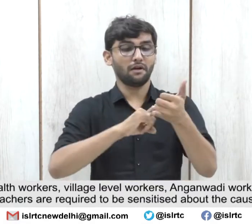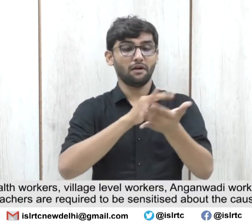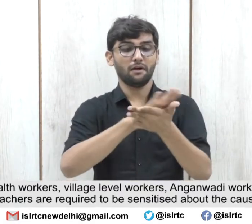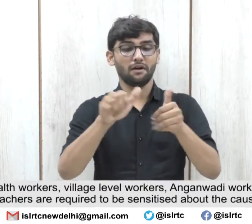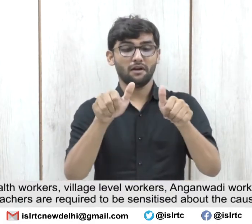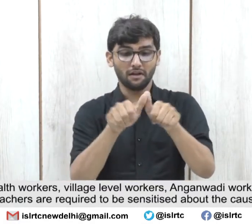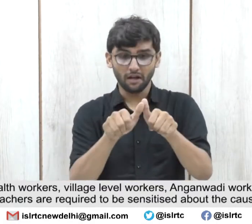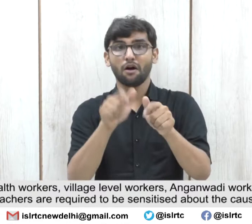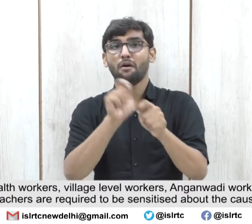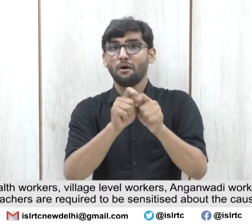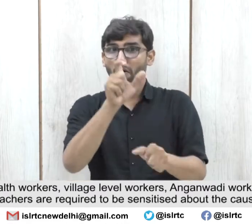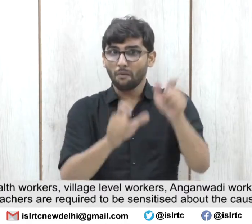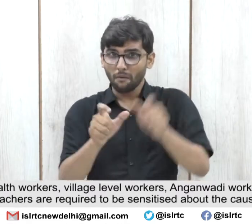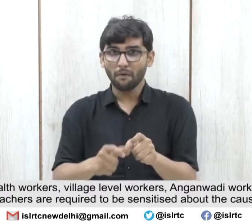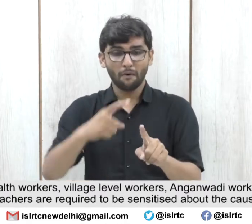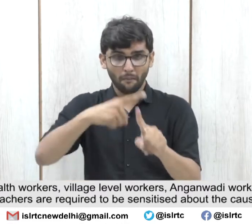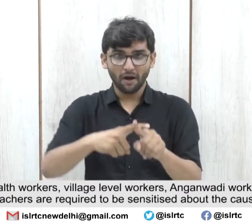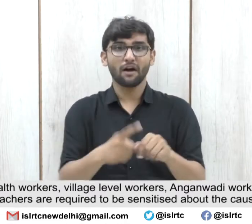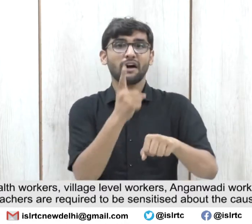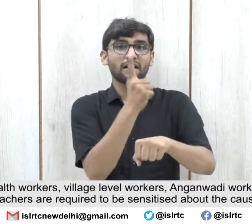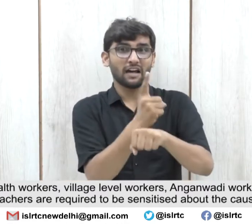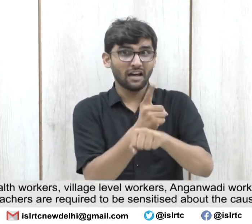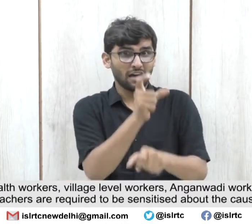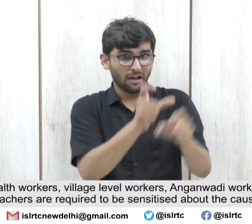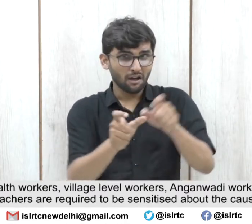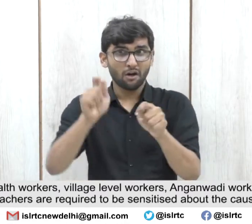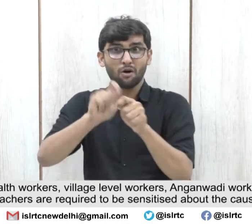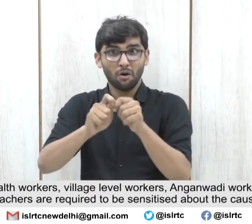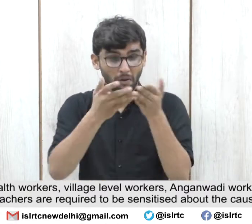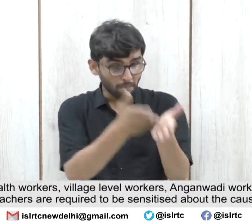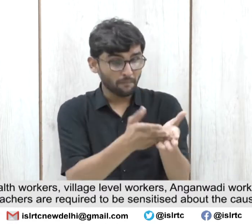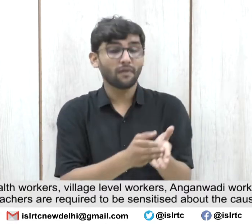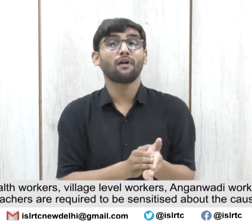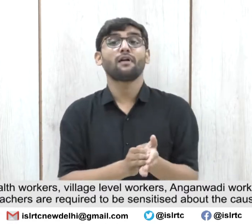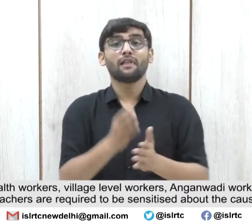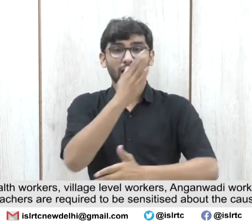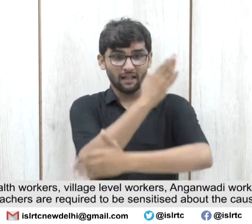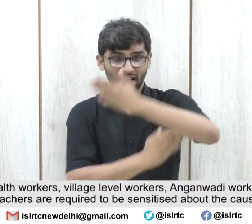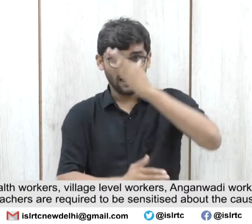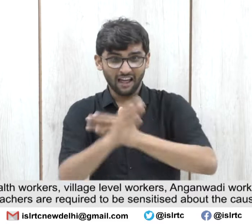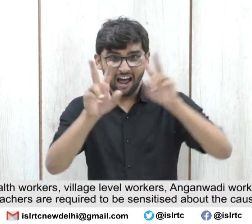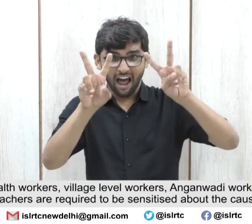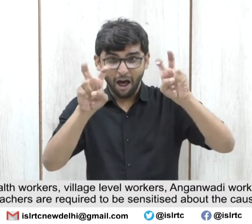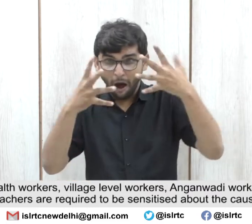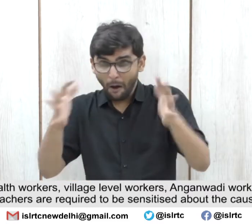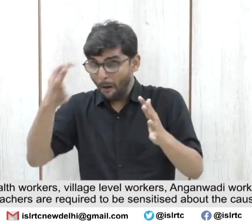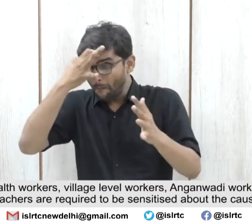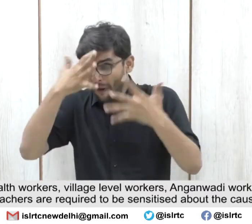ASHA workers, primary school teachers are required to be sensitized about the